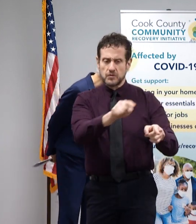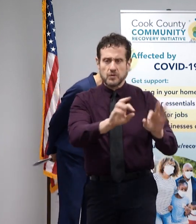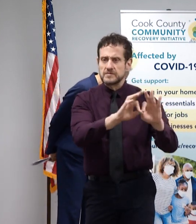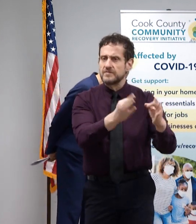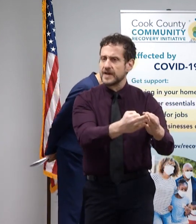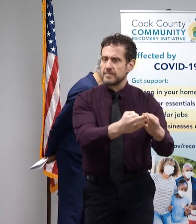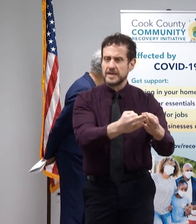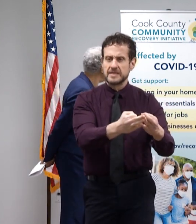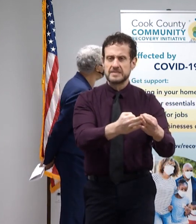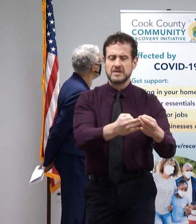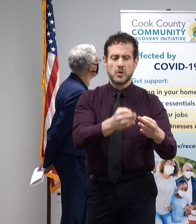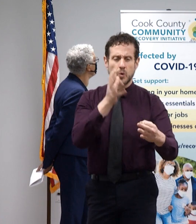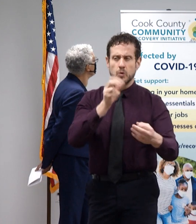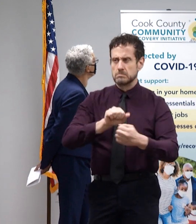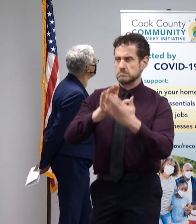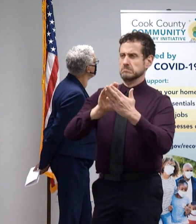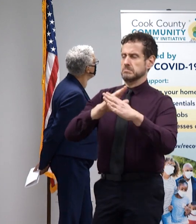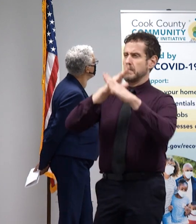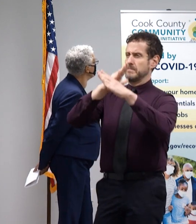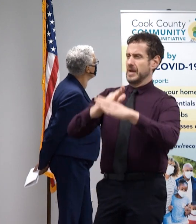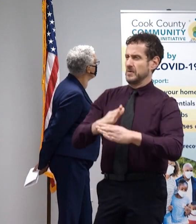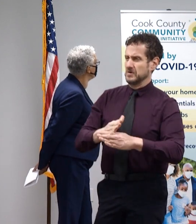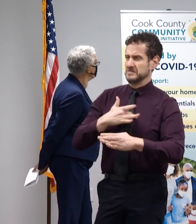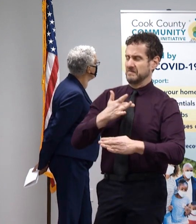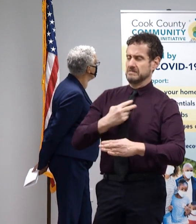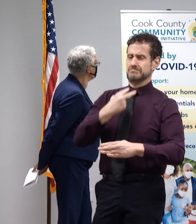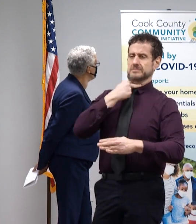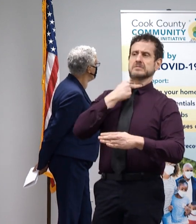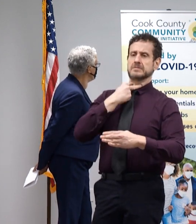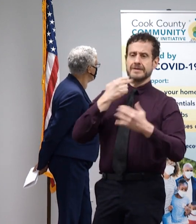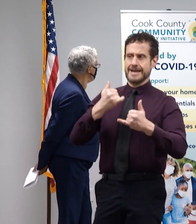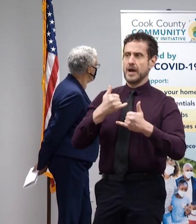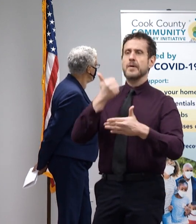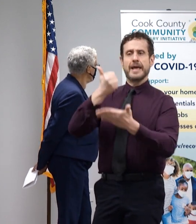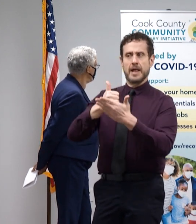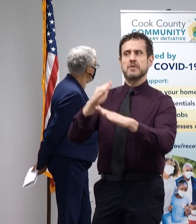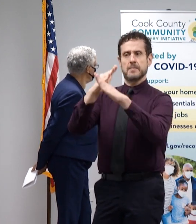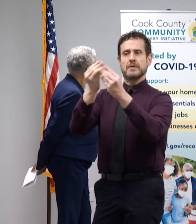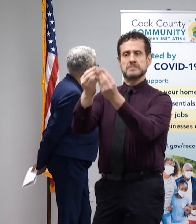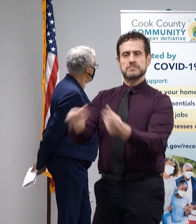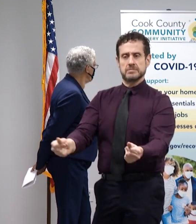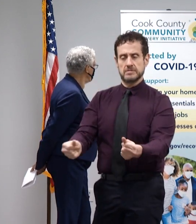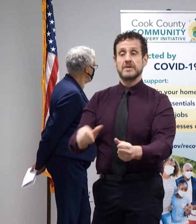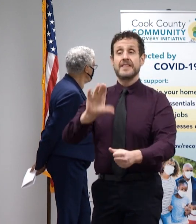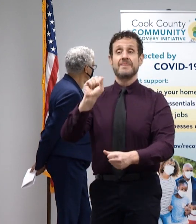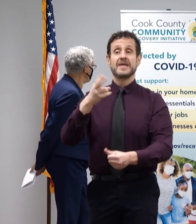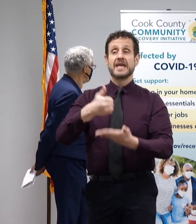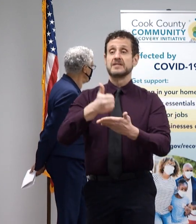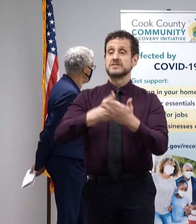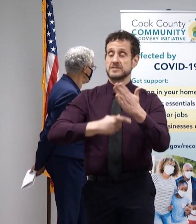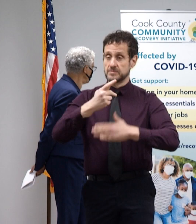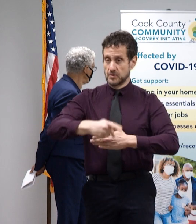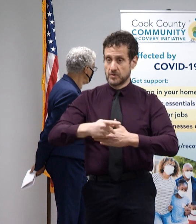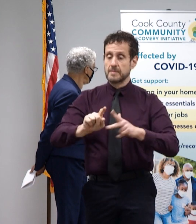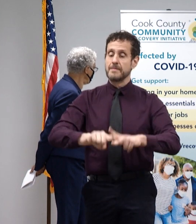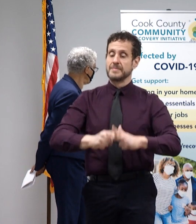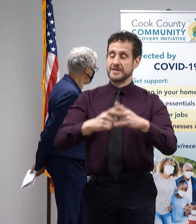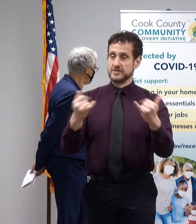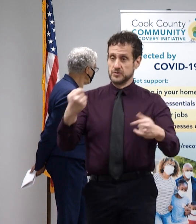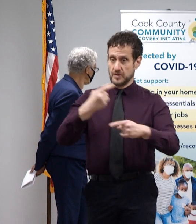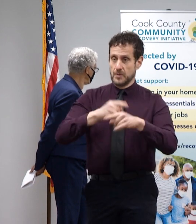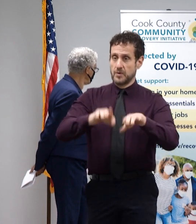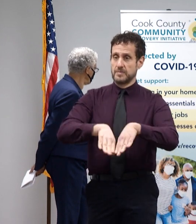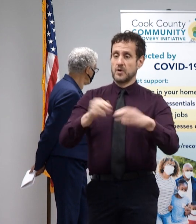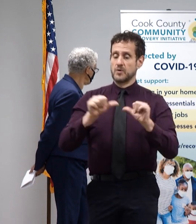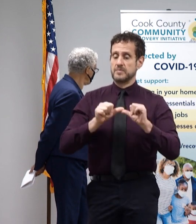knock down barriers to mobility. The application for a cash resident assistance program opens today and will remain open